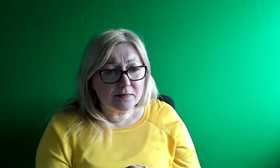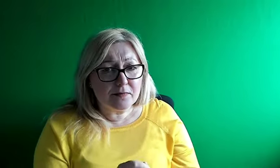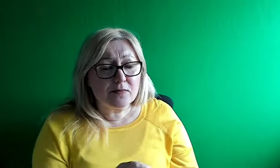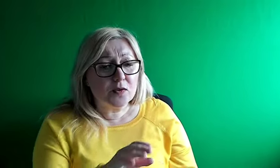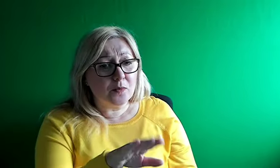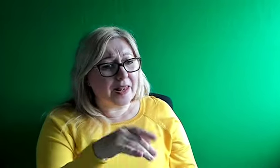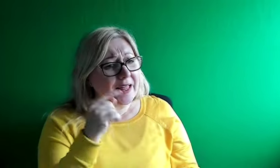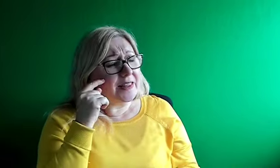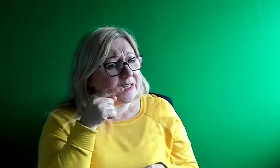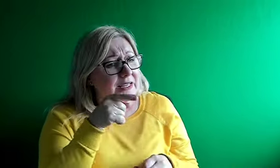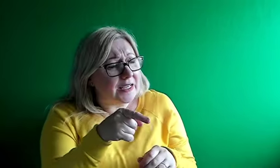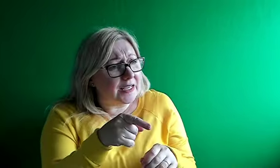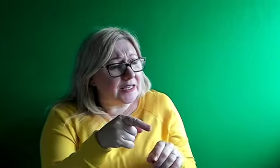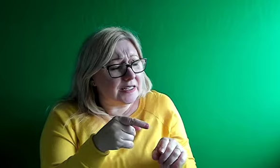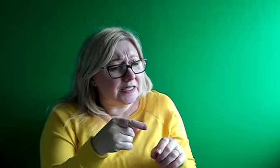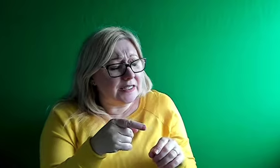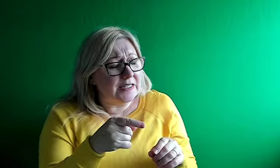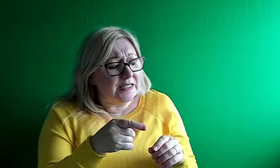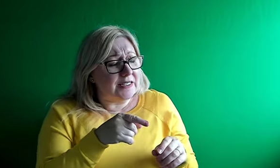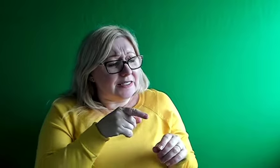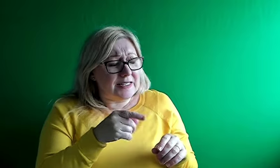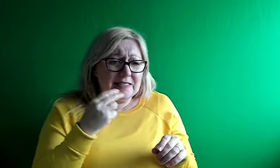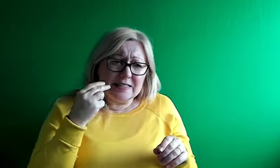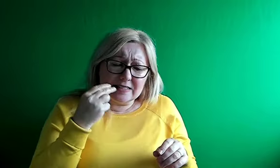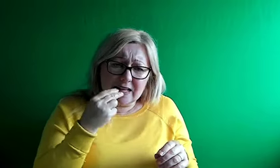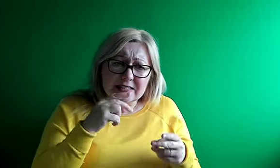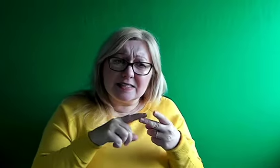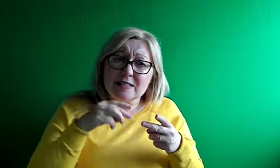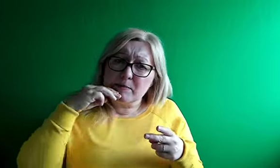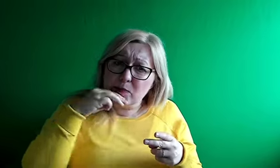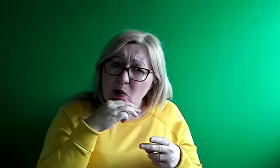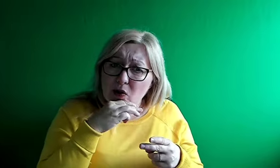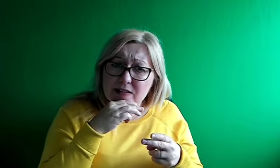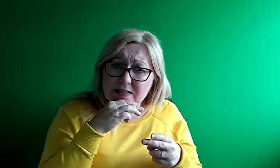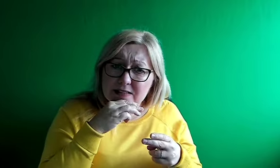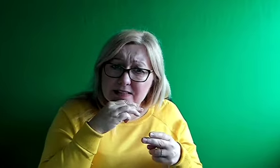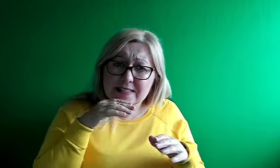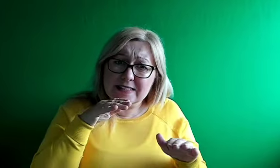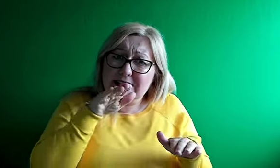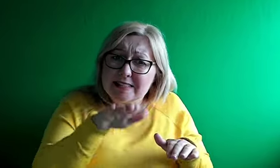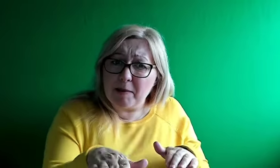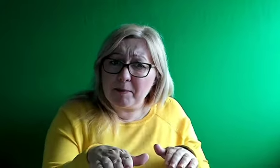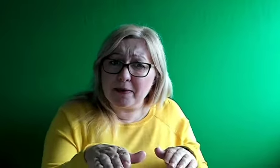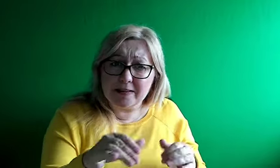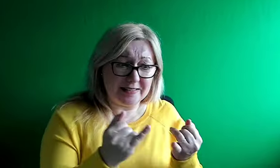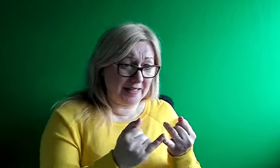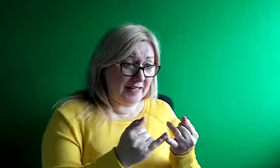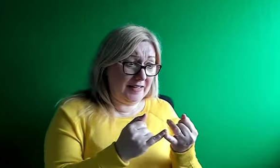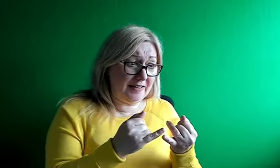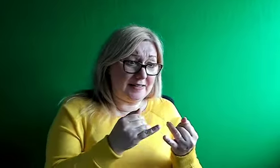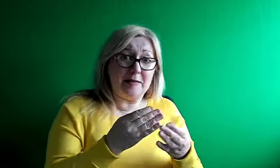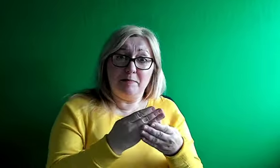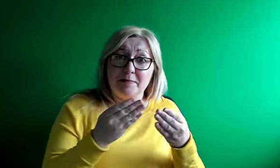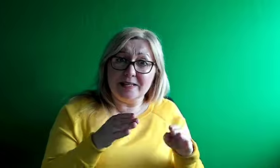further, a small step, but I hope an important step, and when you did a Zoom class on this week, did you get good